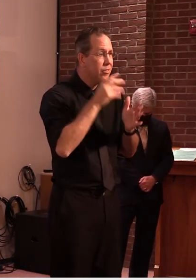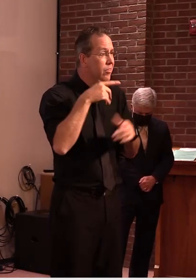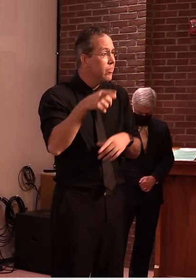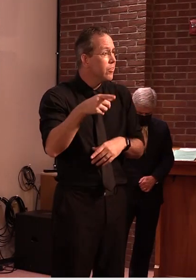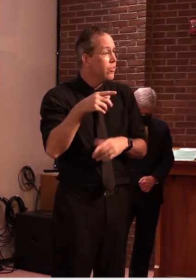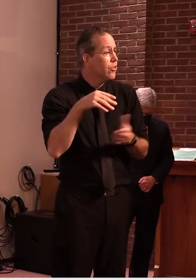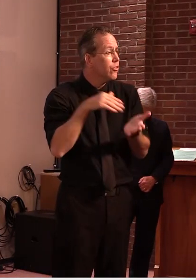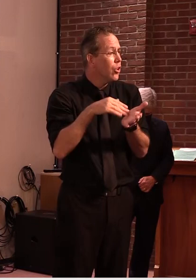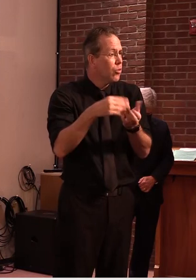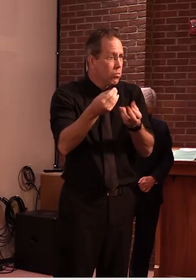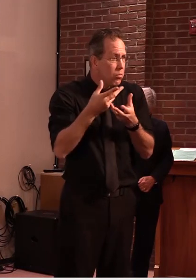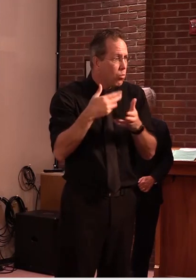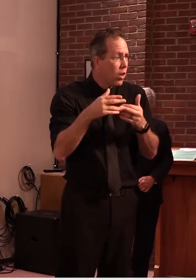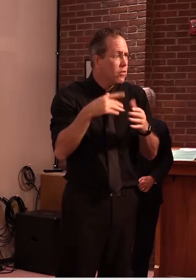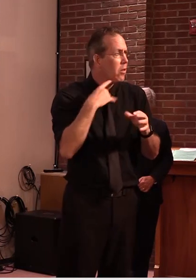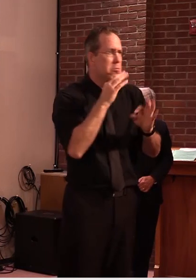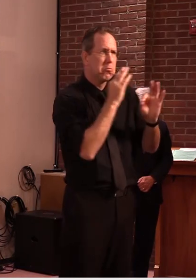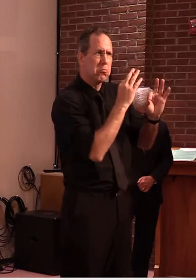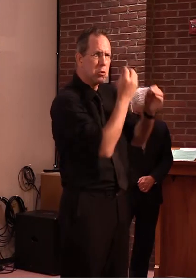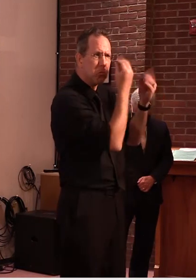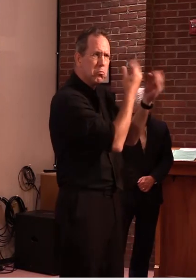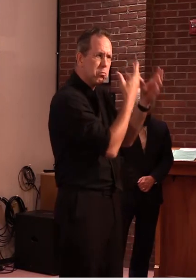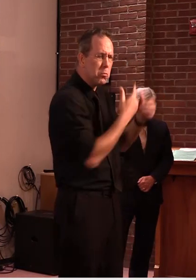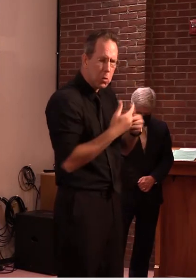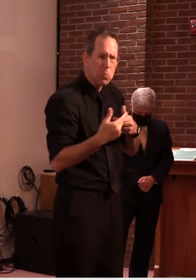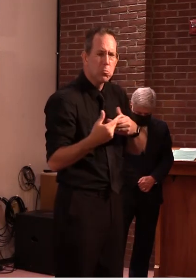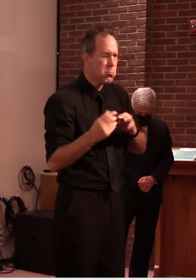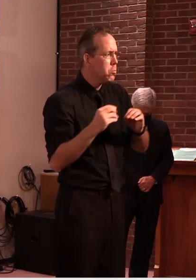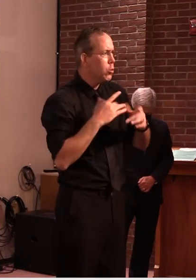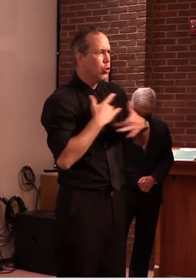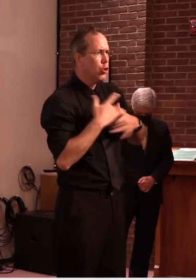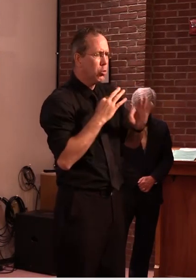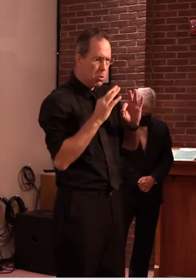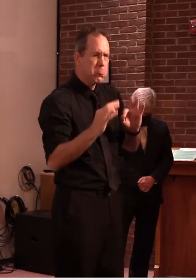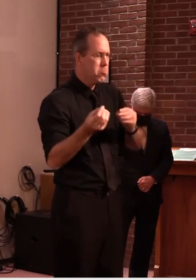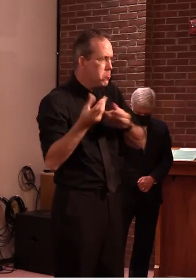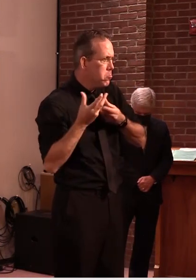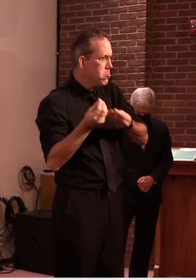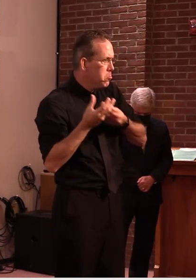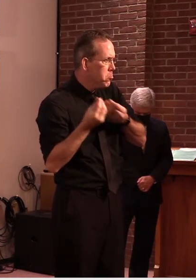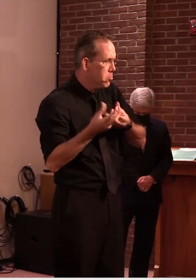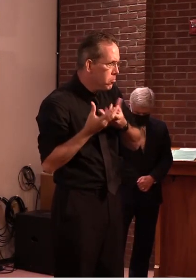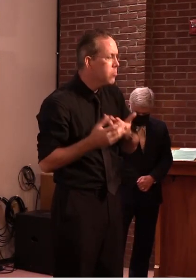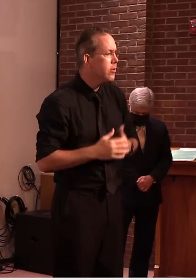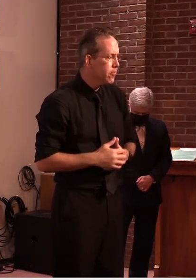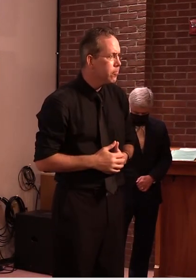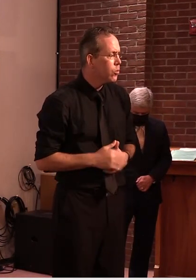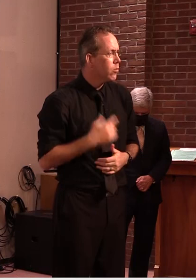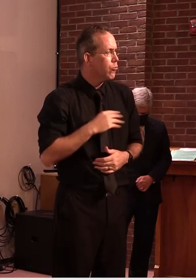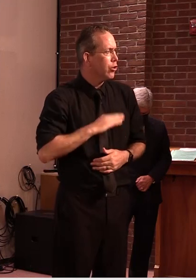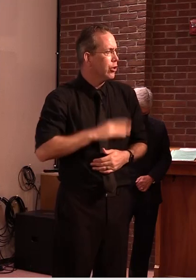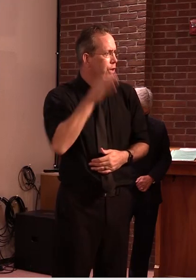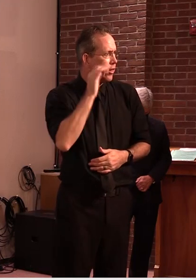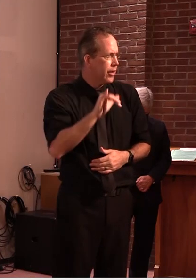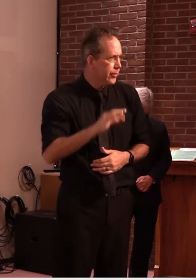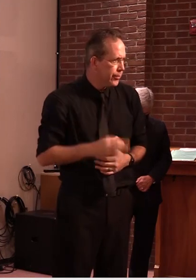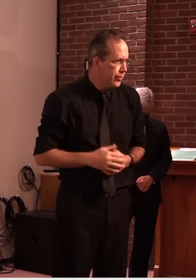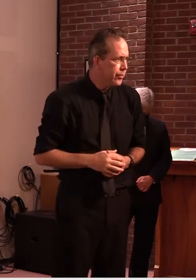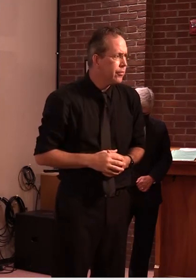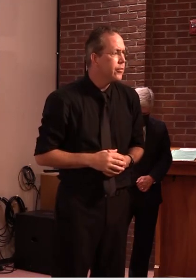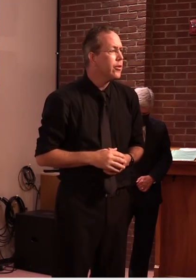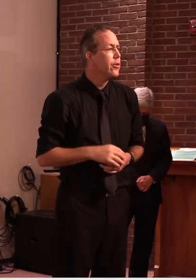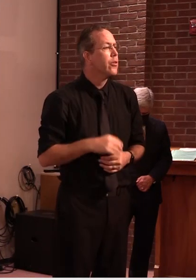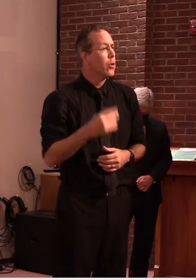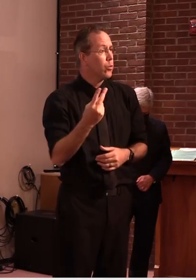here um that there's no one that are exhibiting symptoms that he's concerned about they will return tomorrow uh